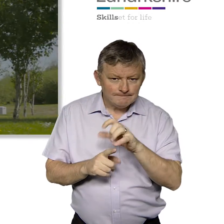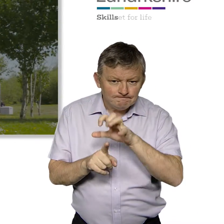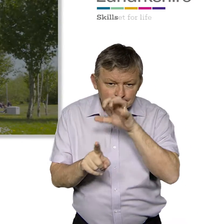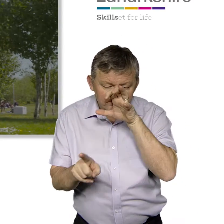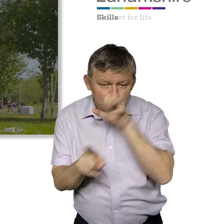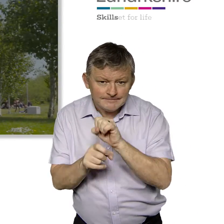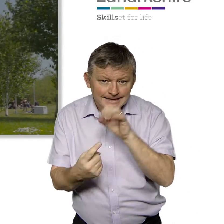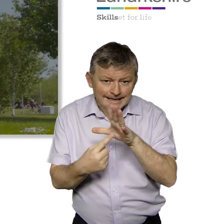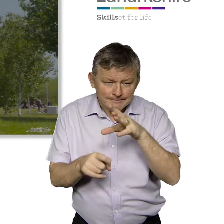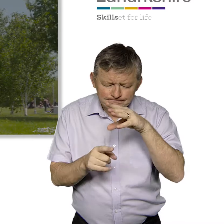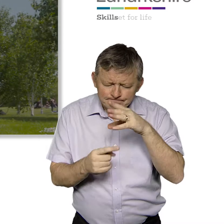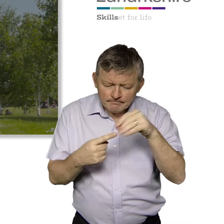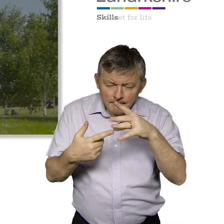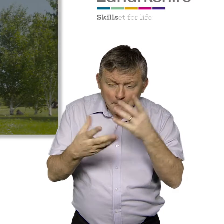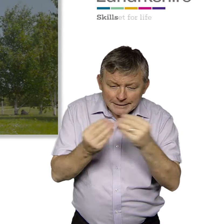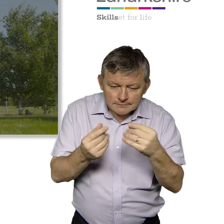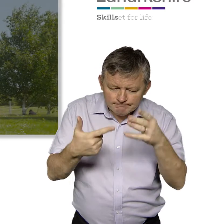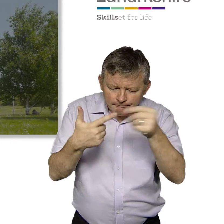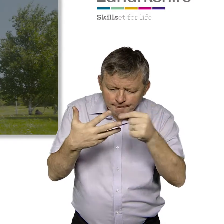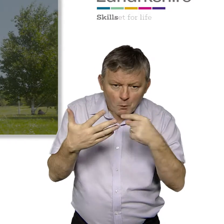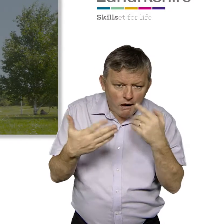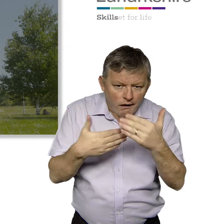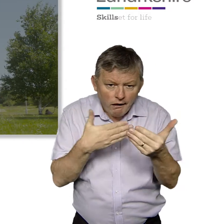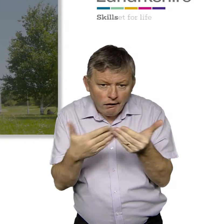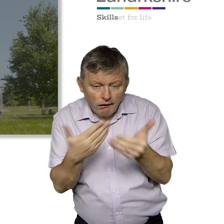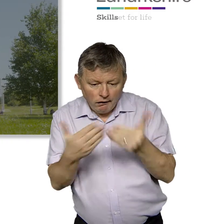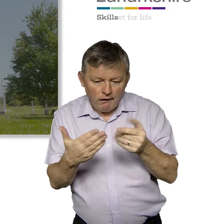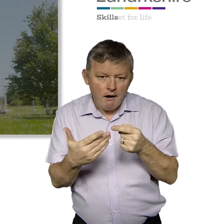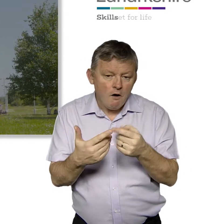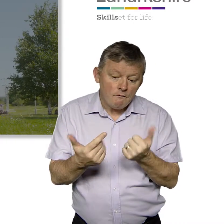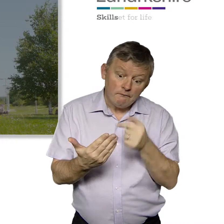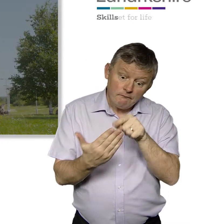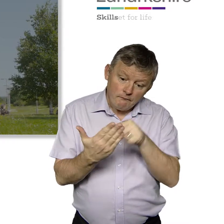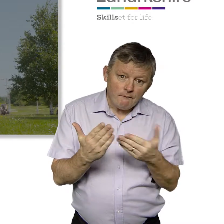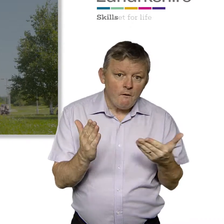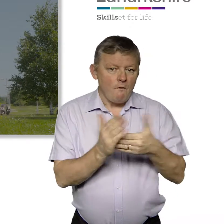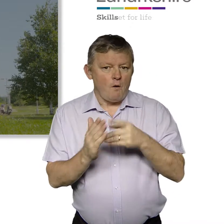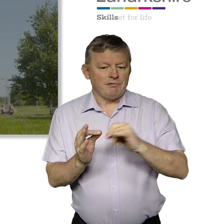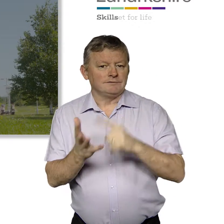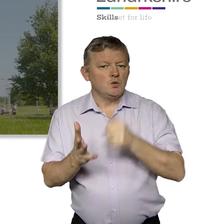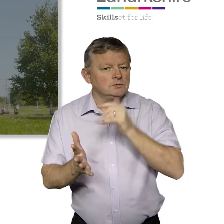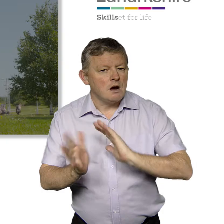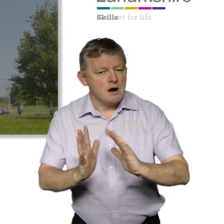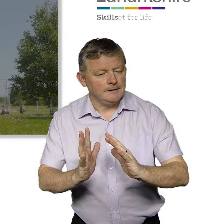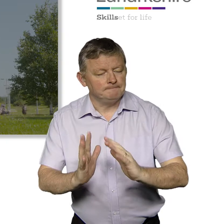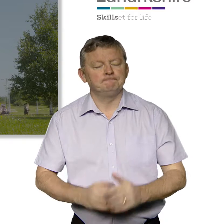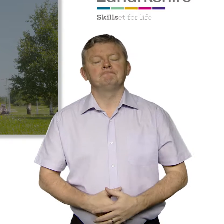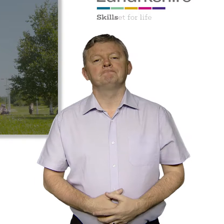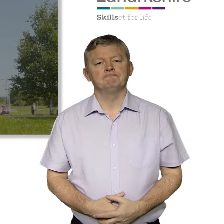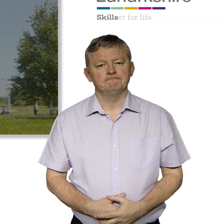who use BSL in our College Identify and fill key information gaps so that we can establish